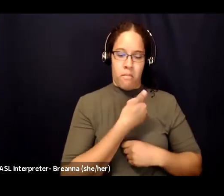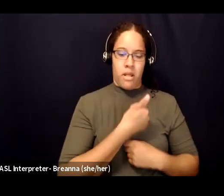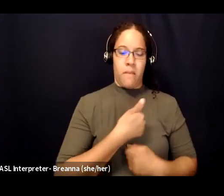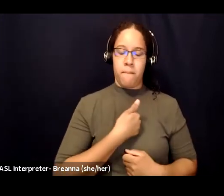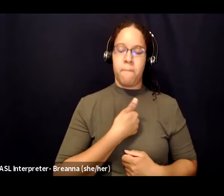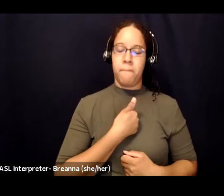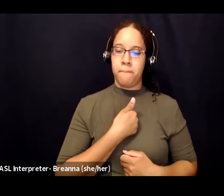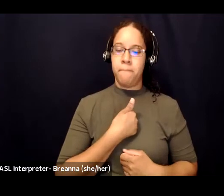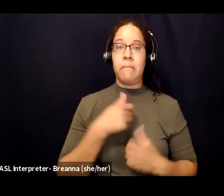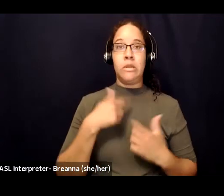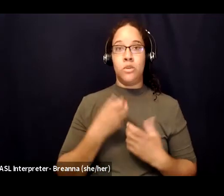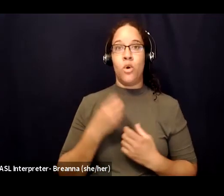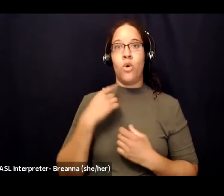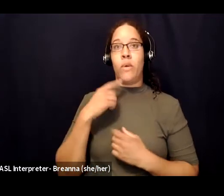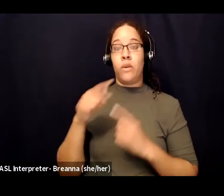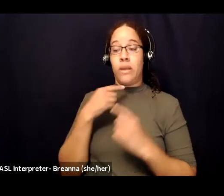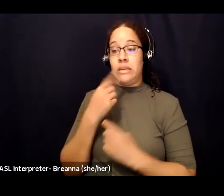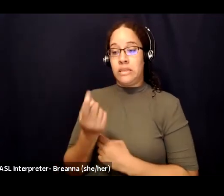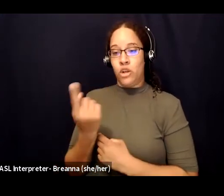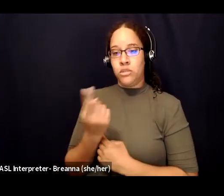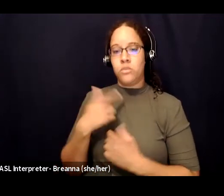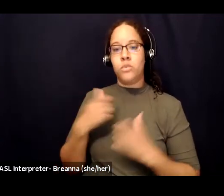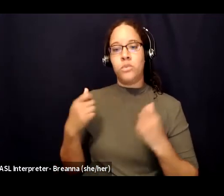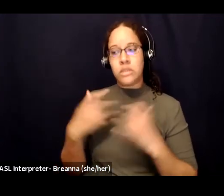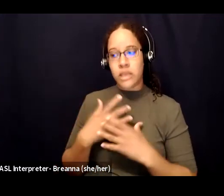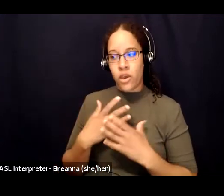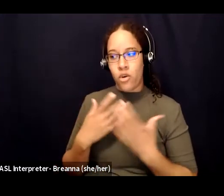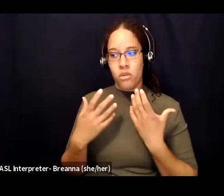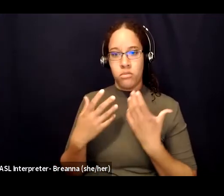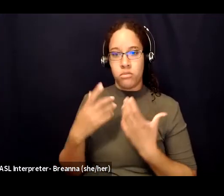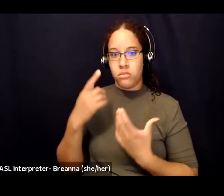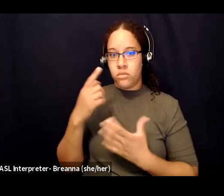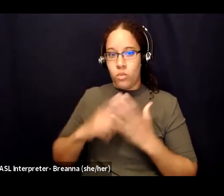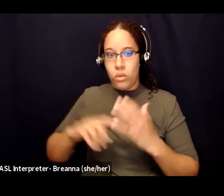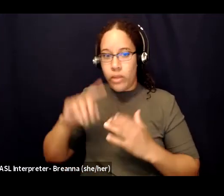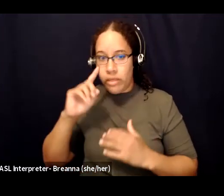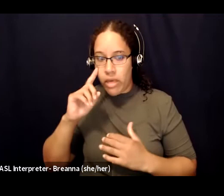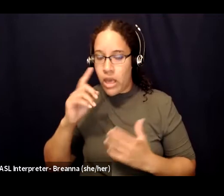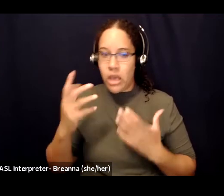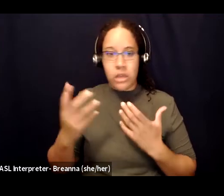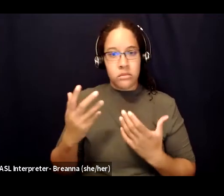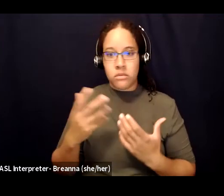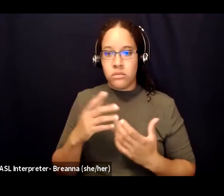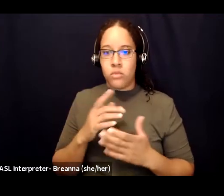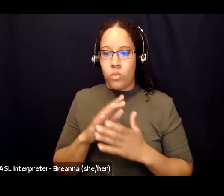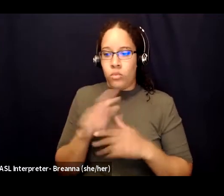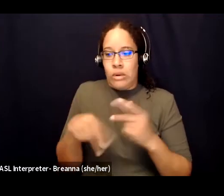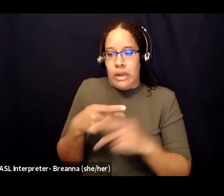will react, how they make sense of it, what will they ask, what will they think. We worry about what stereotypes or assumptions